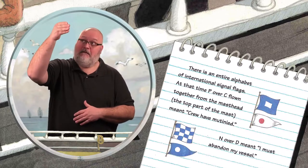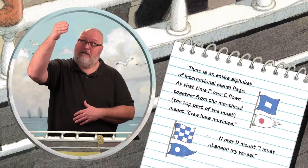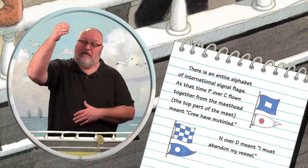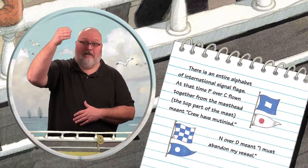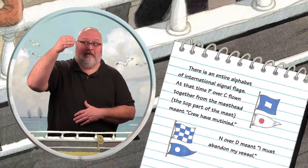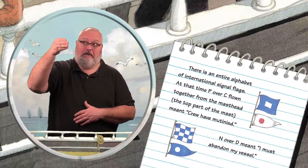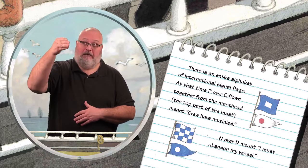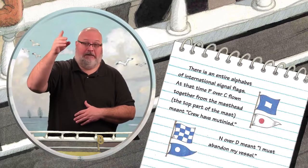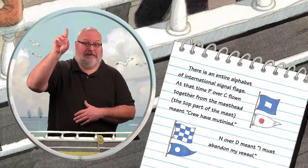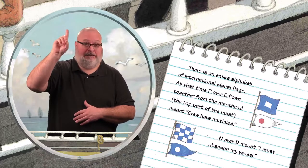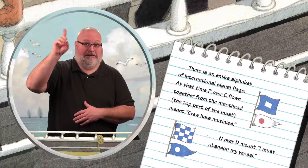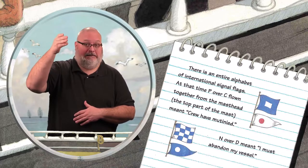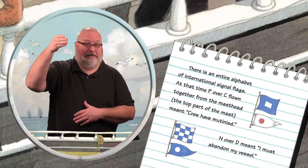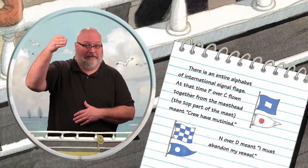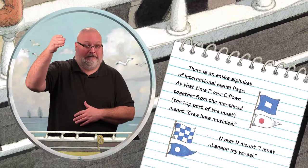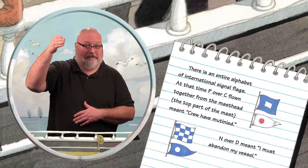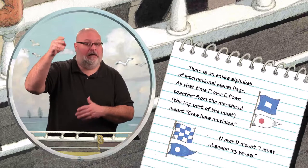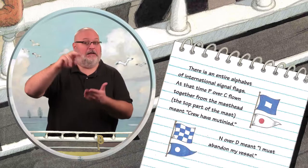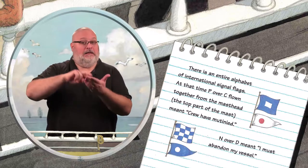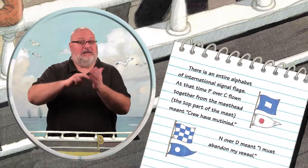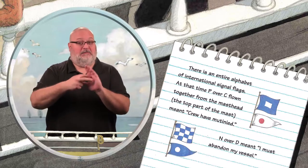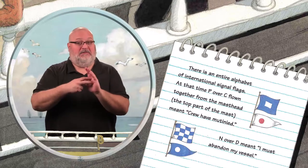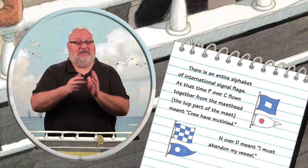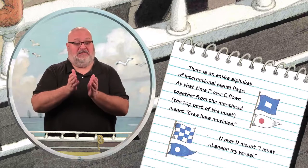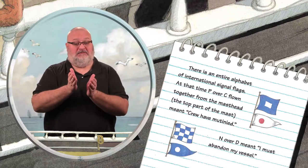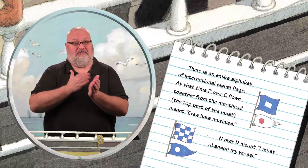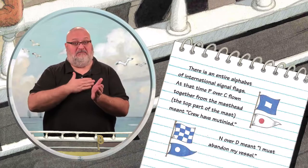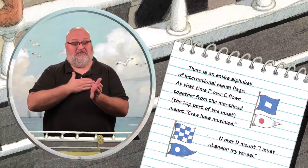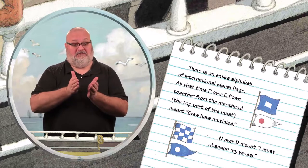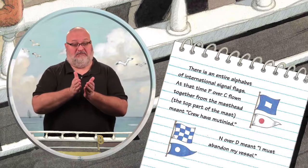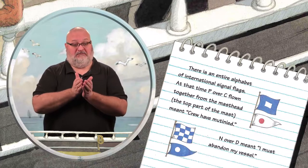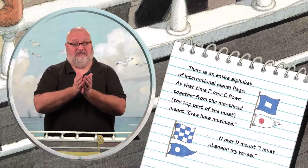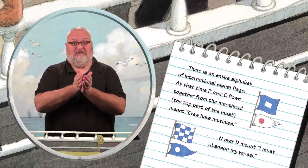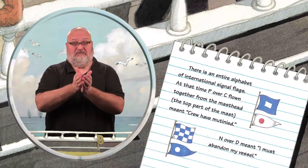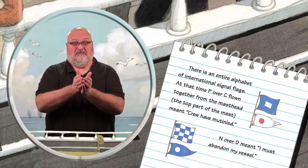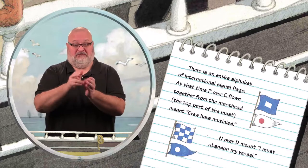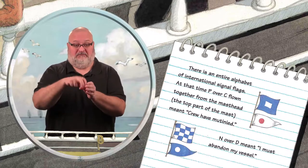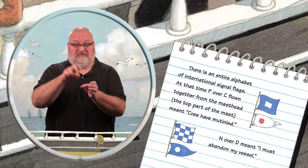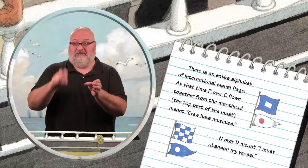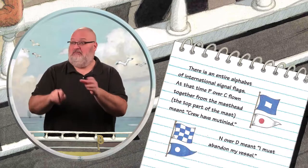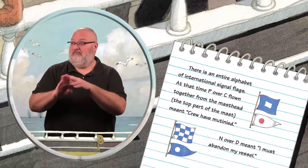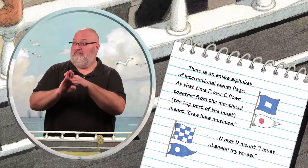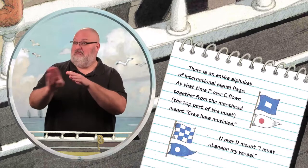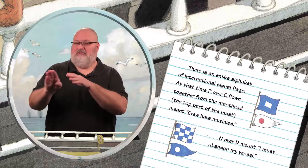N over D meant, I must abandon my vessel.